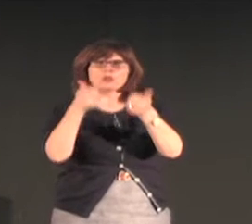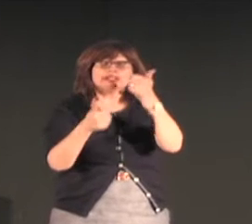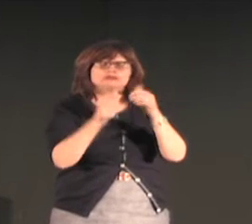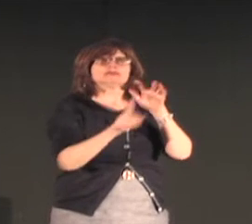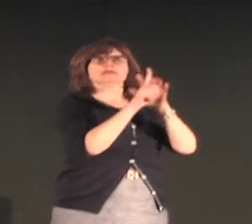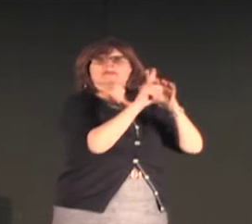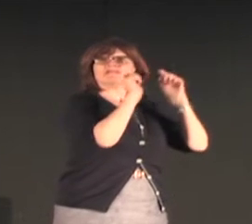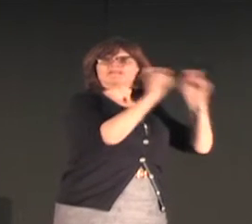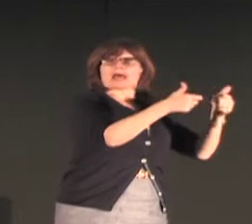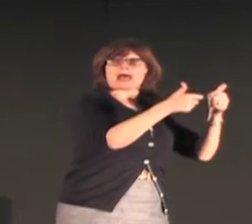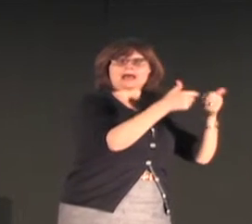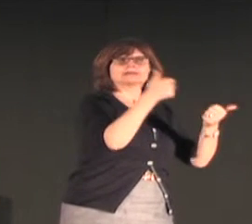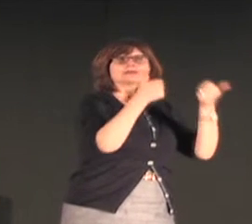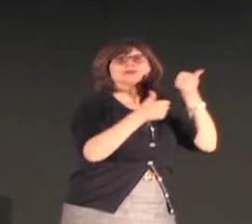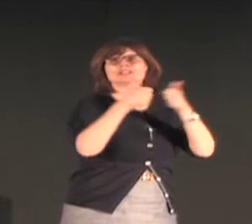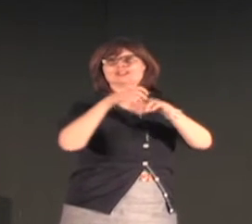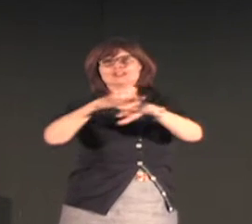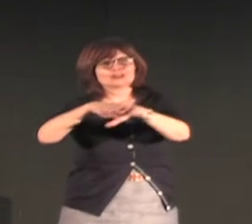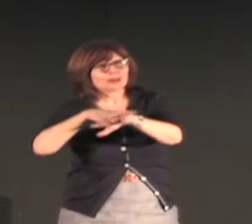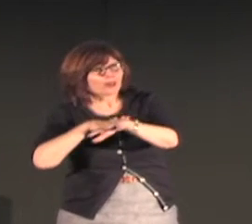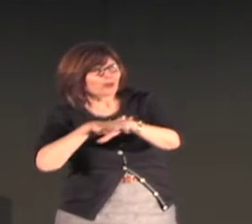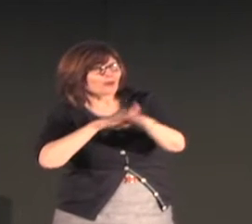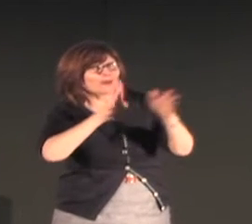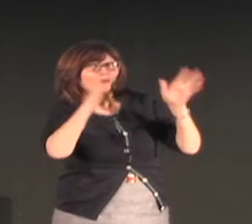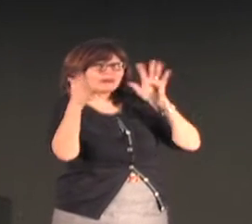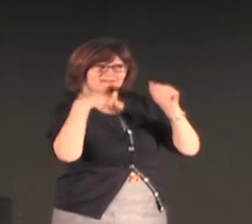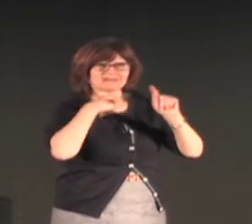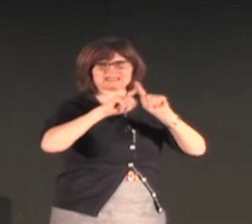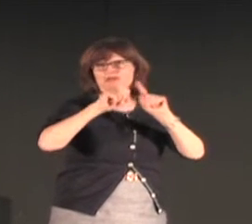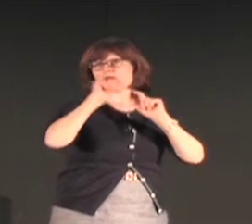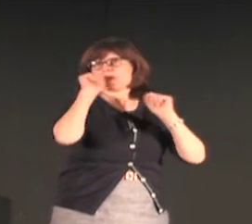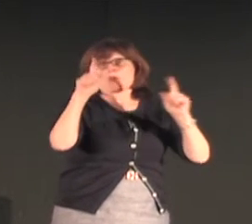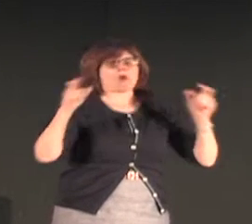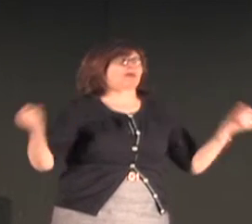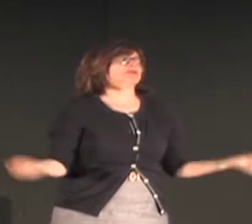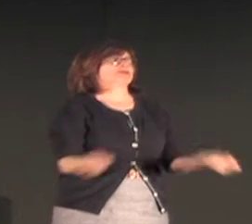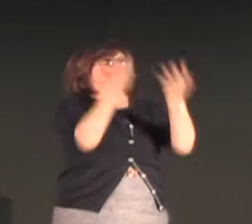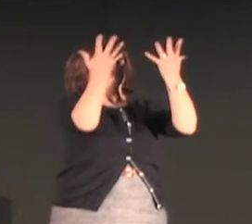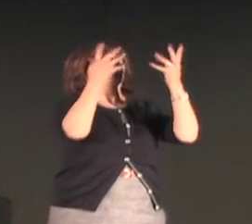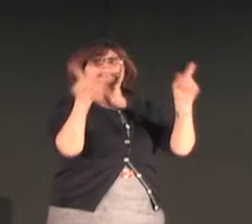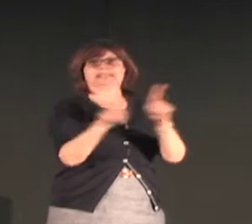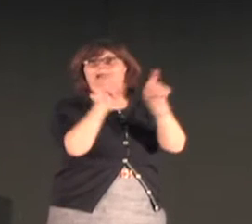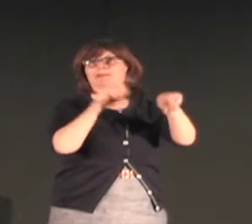and we have been studying to see which of the parts of language emerge more quickly than others